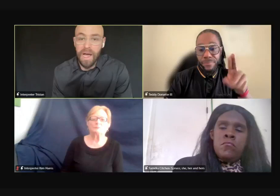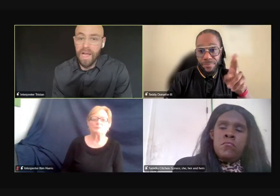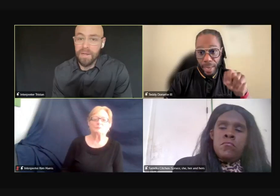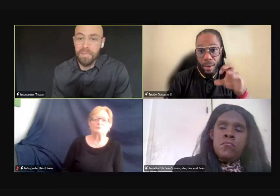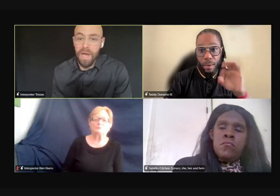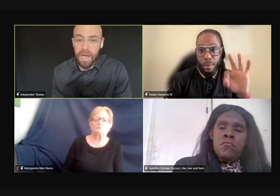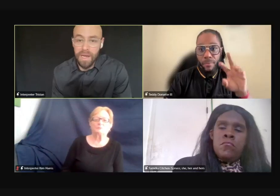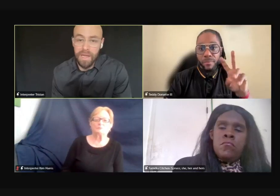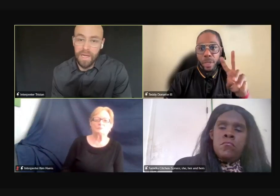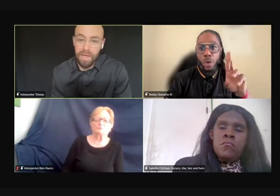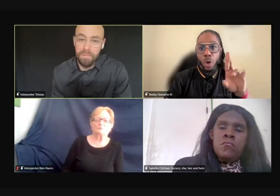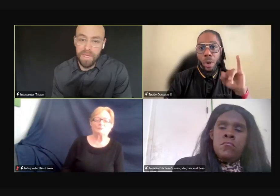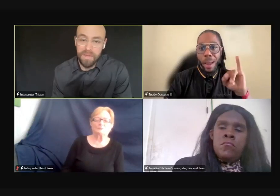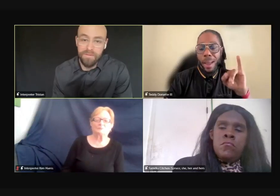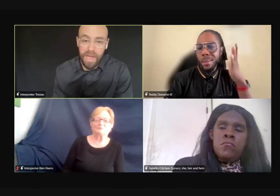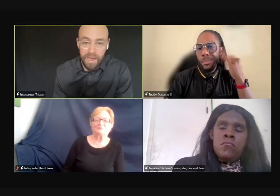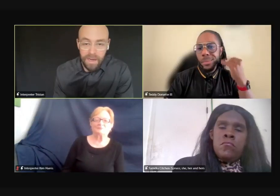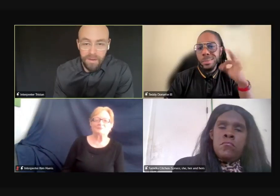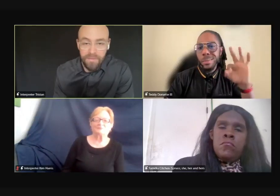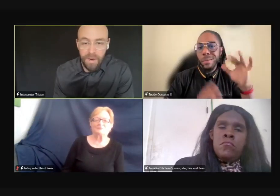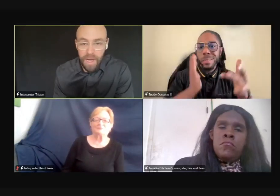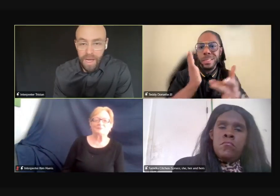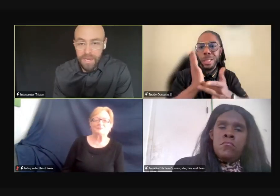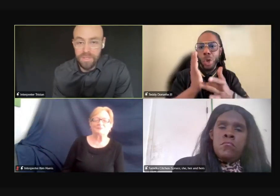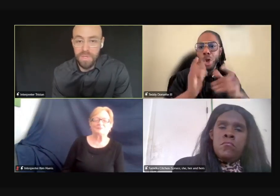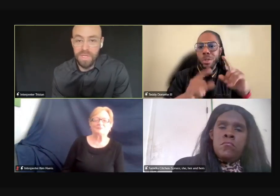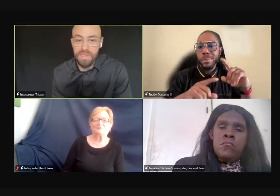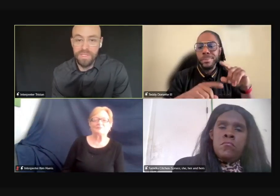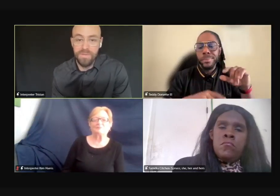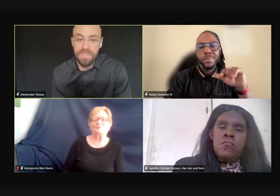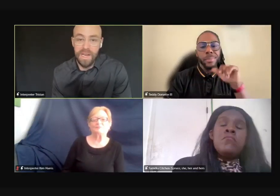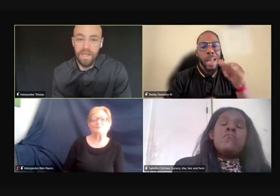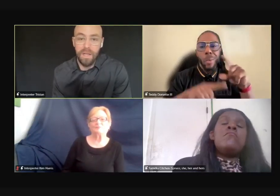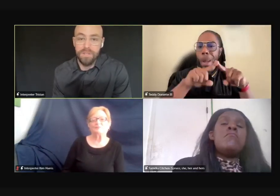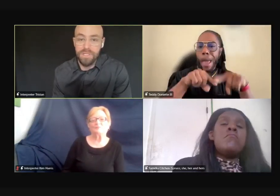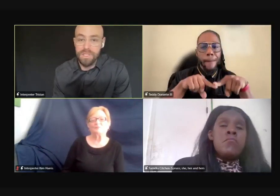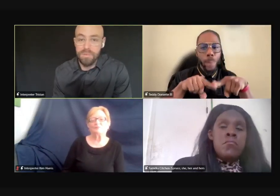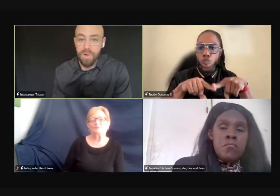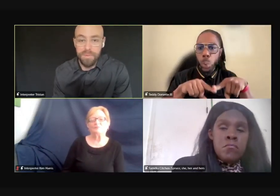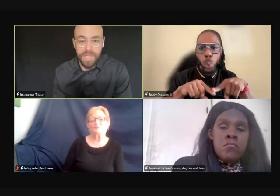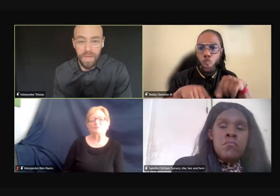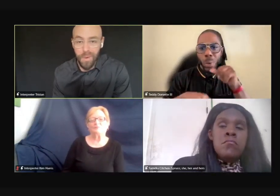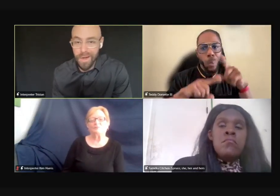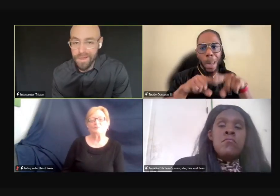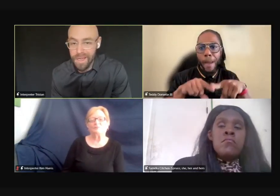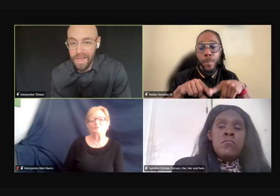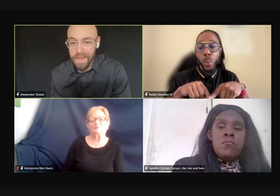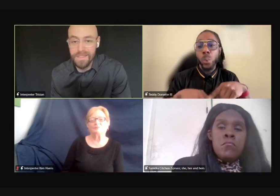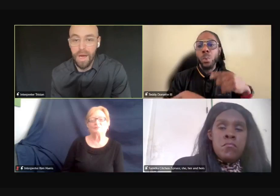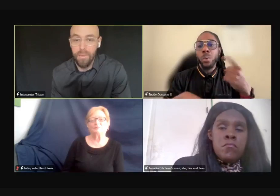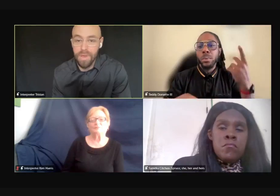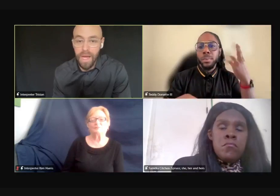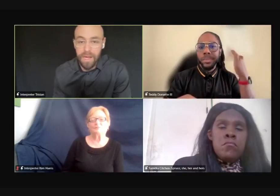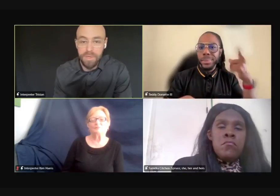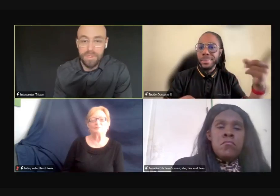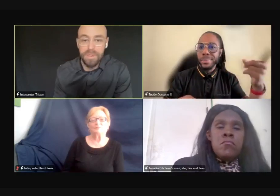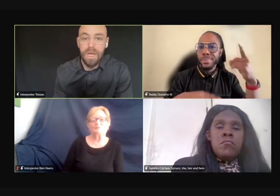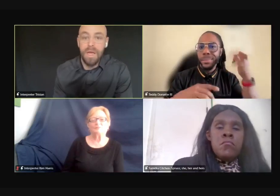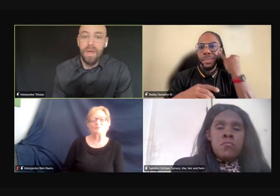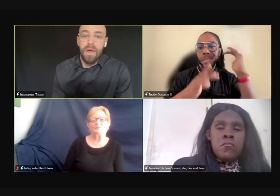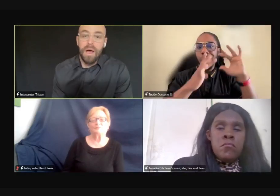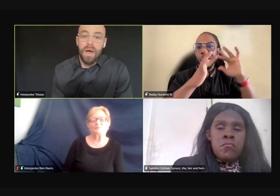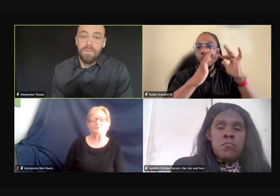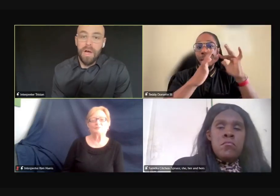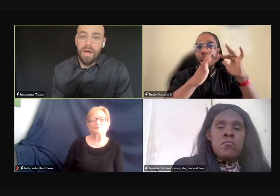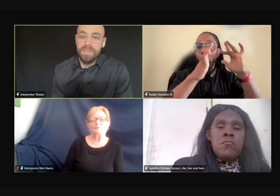for myself, I am not a big fan of VRI just because of the technology problems that go on to that. It's not reliable.